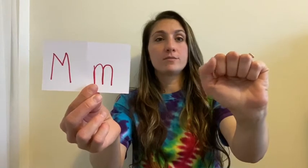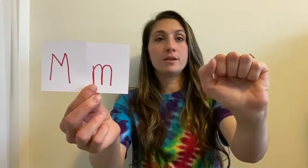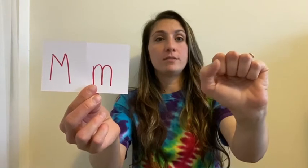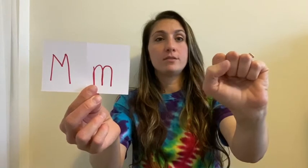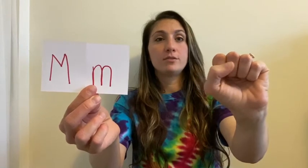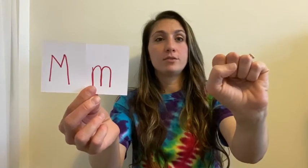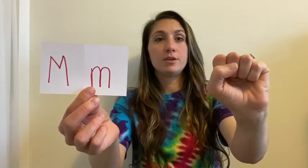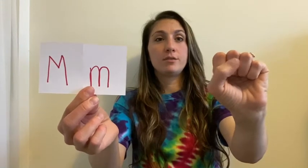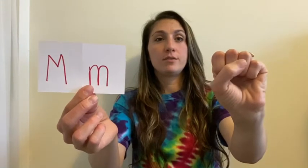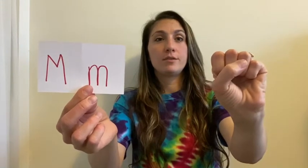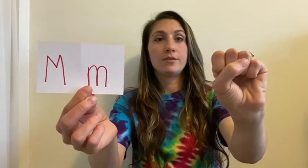One, two, three.